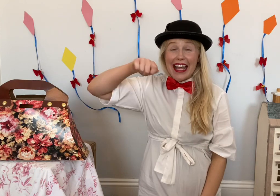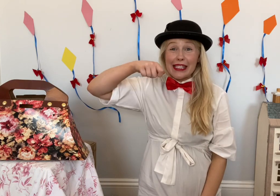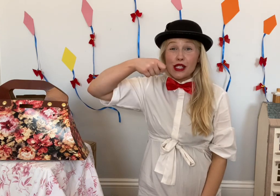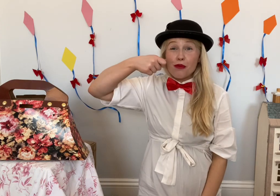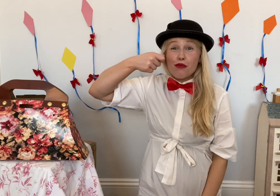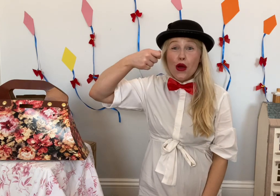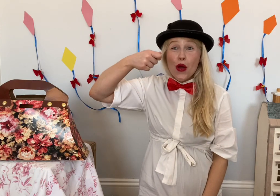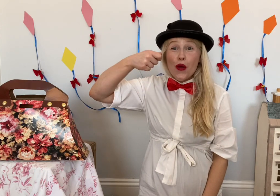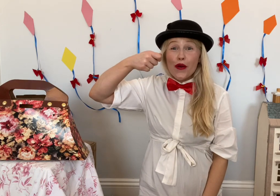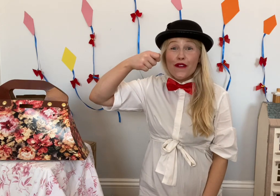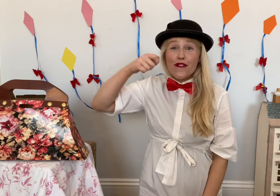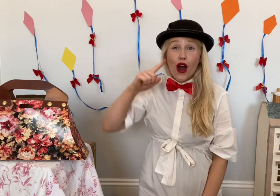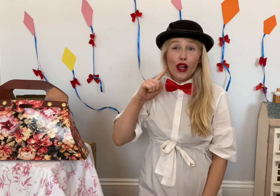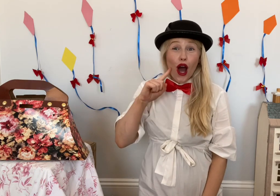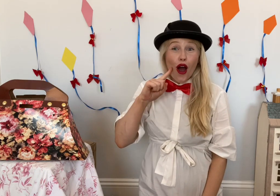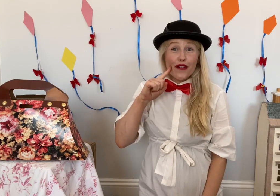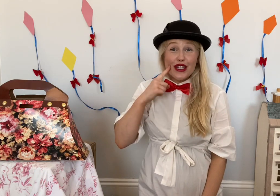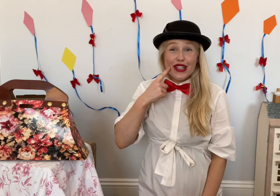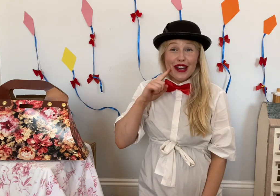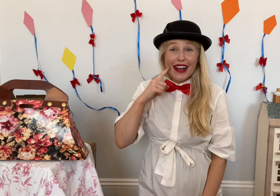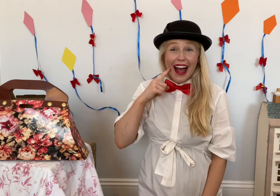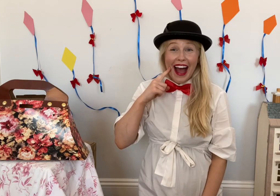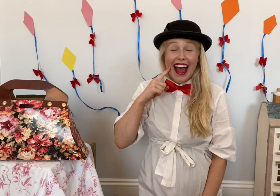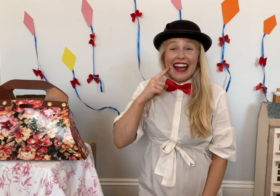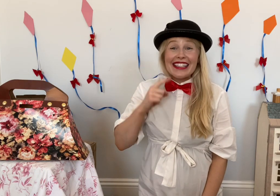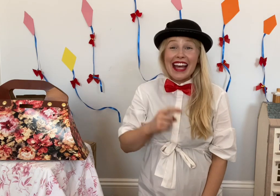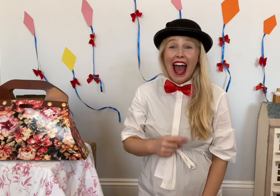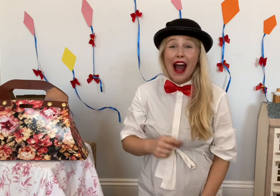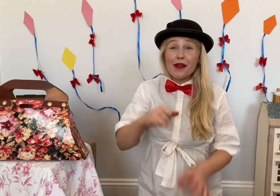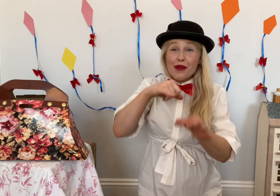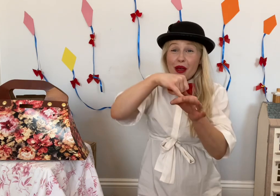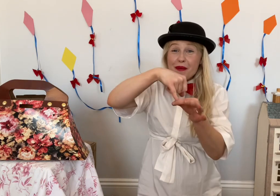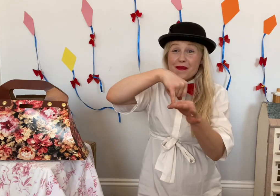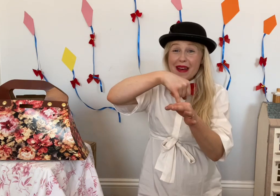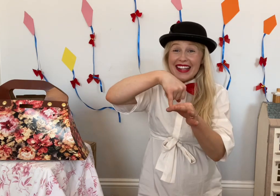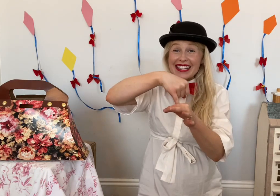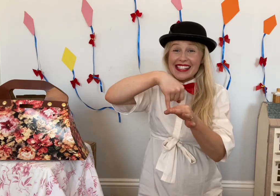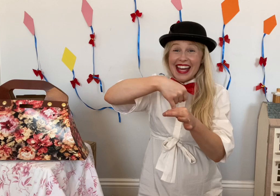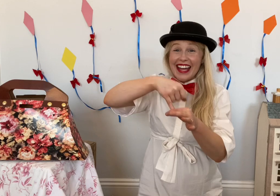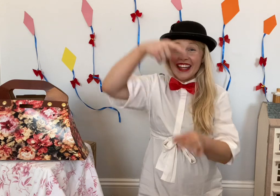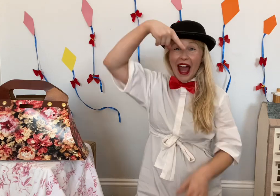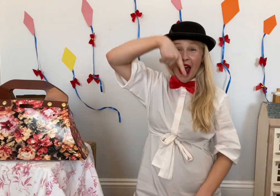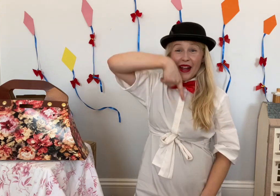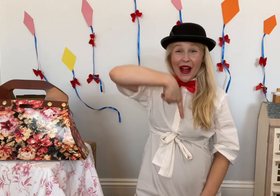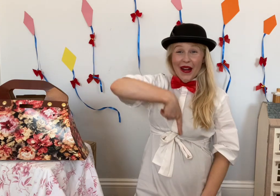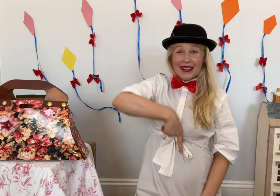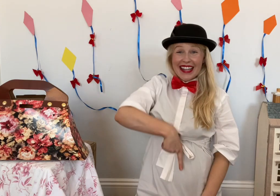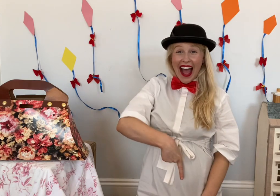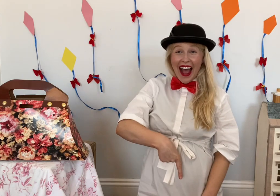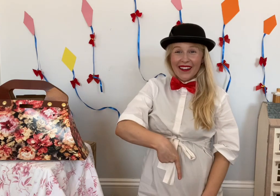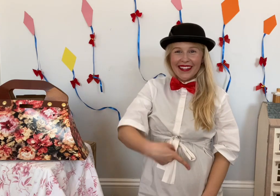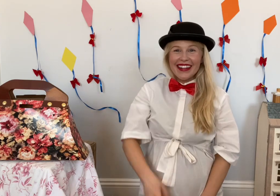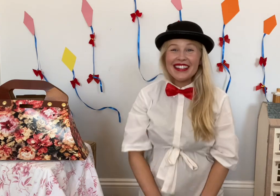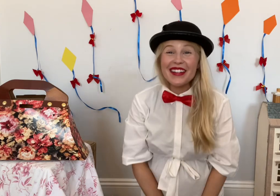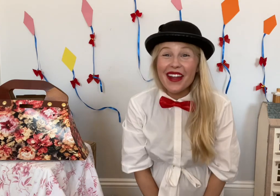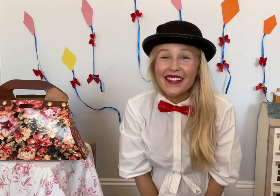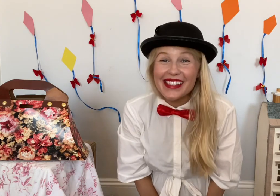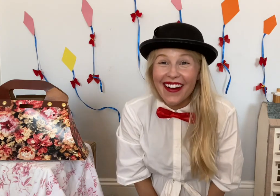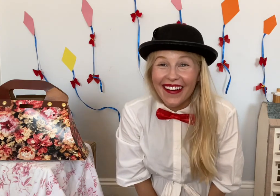spoonful of sugar to help the medicine go down. Do you know a song